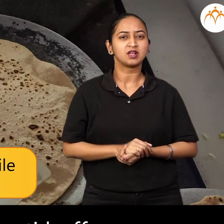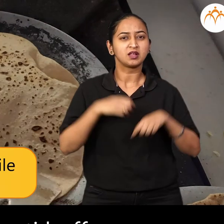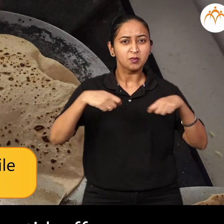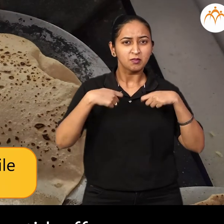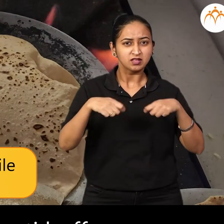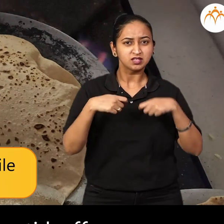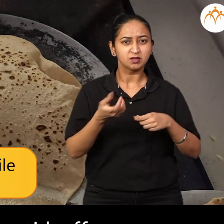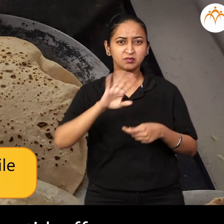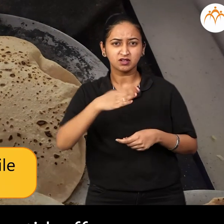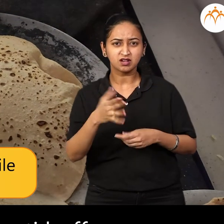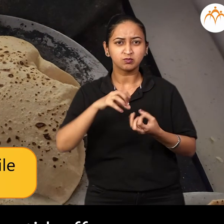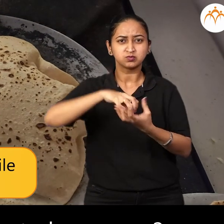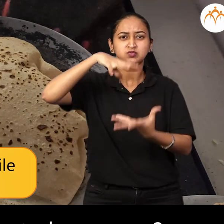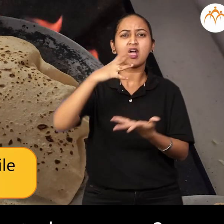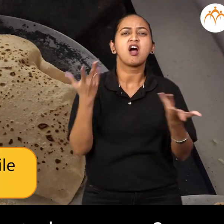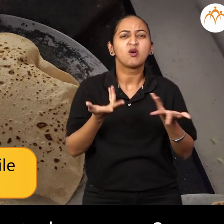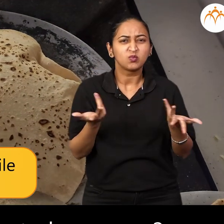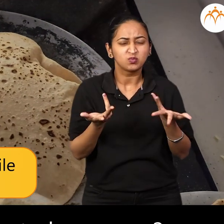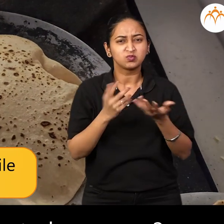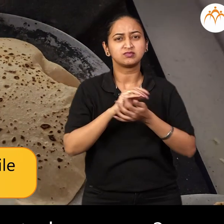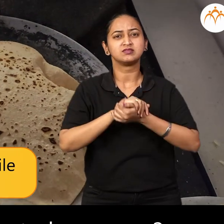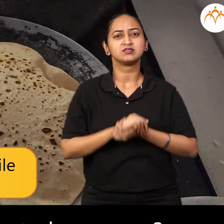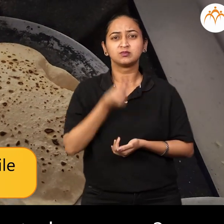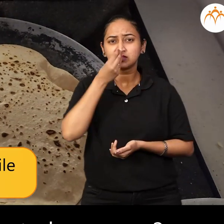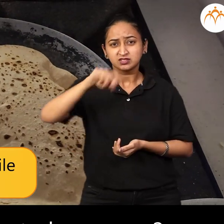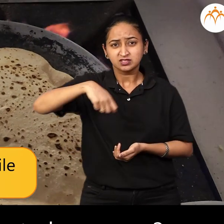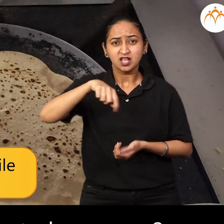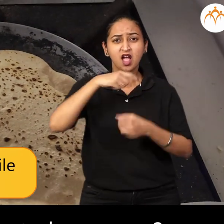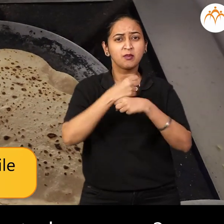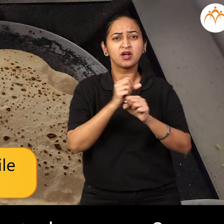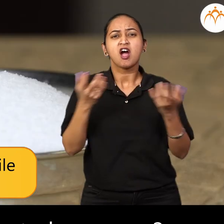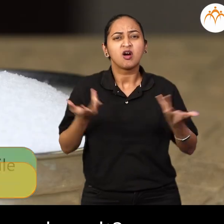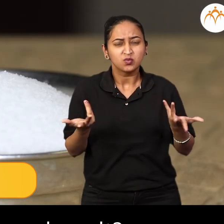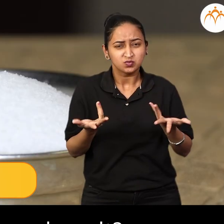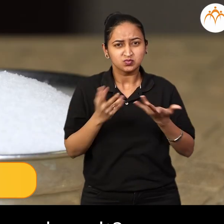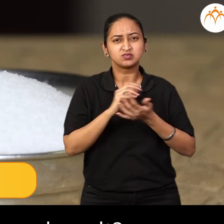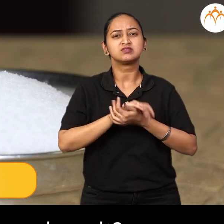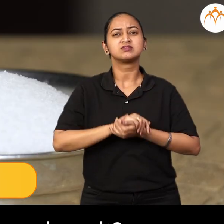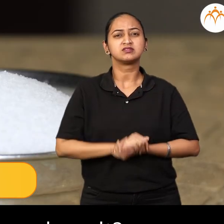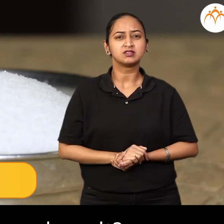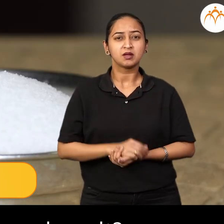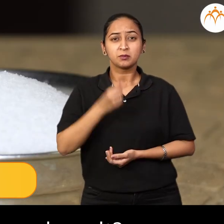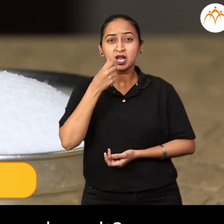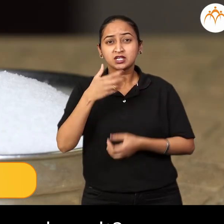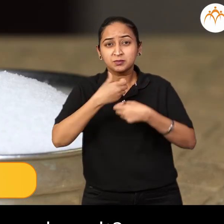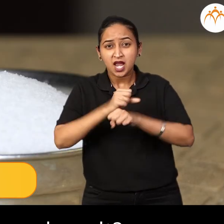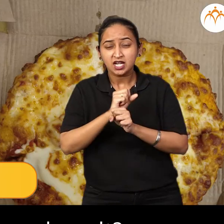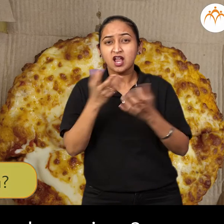a roti buff up while getting roasted on a pan? How do they make salt? How